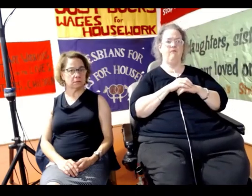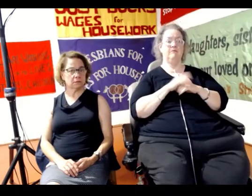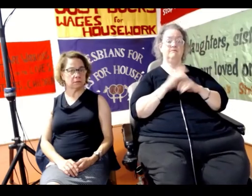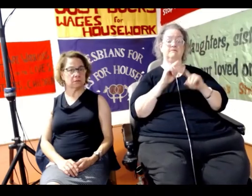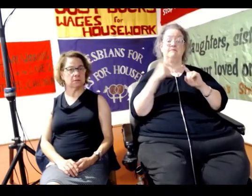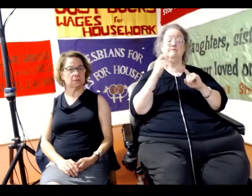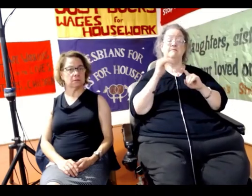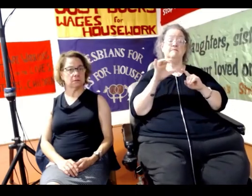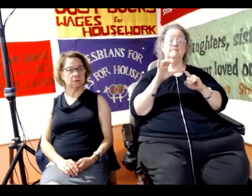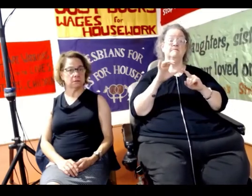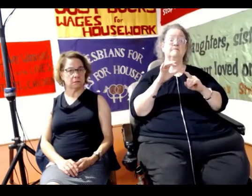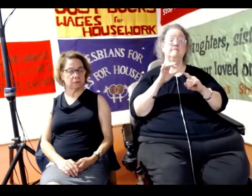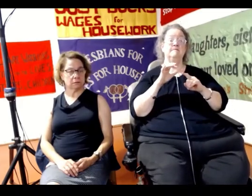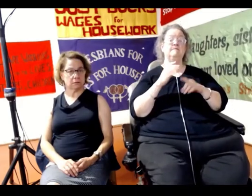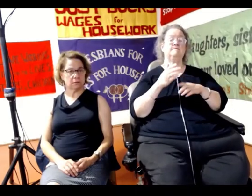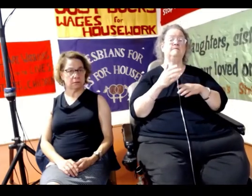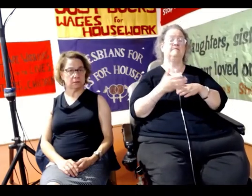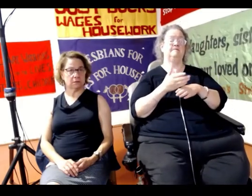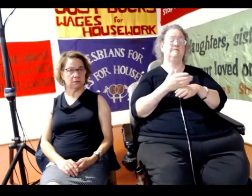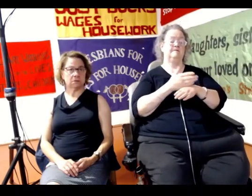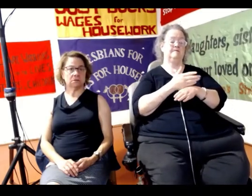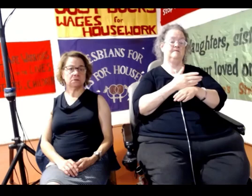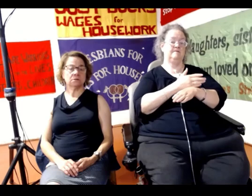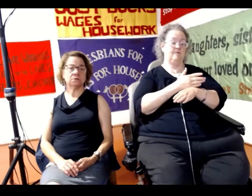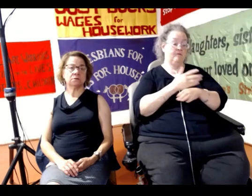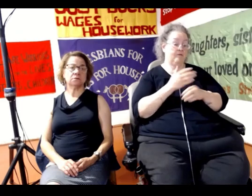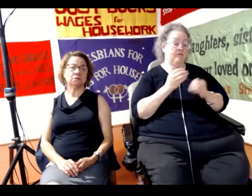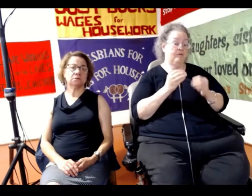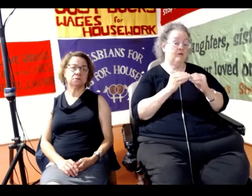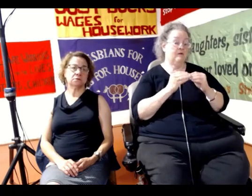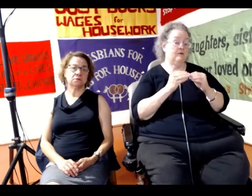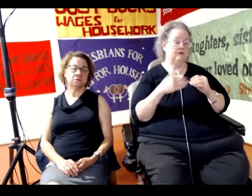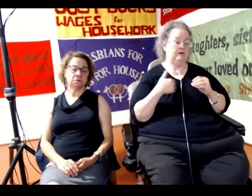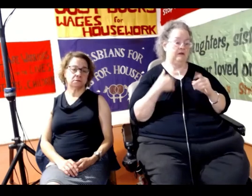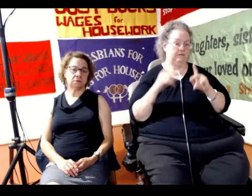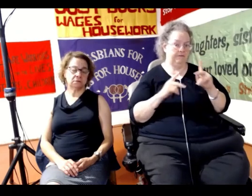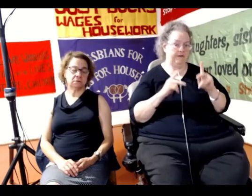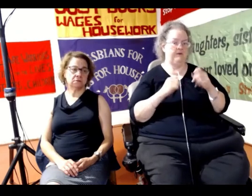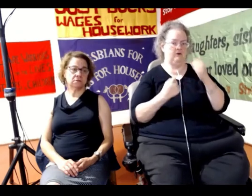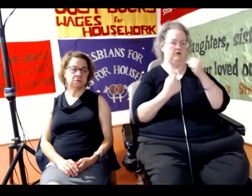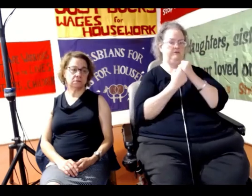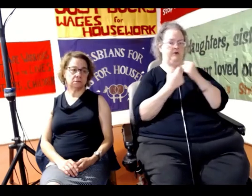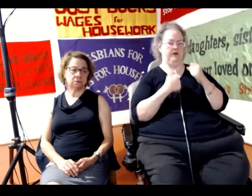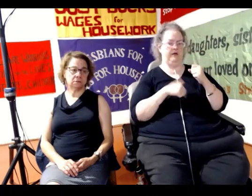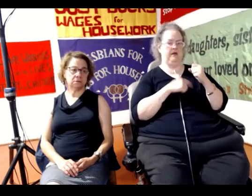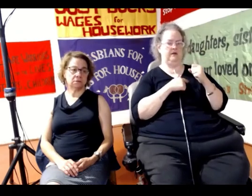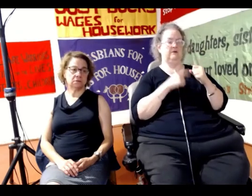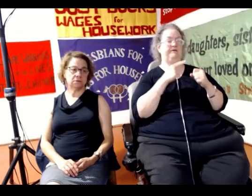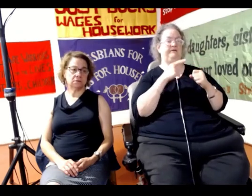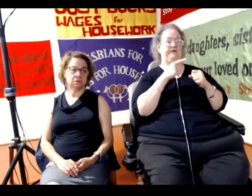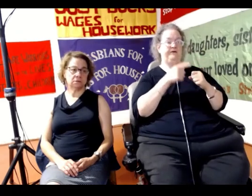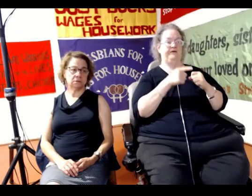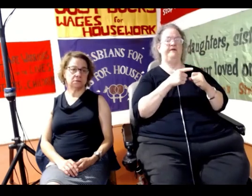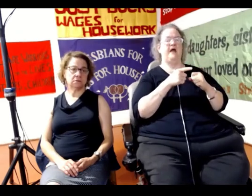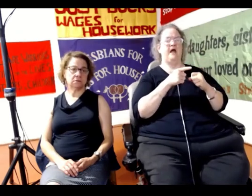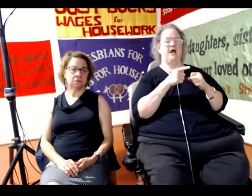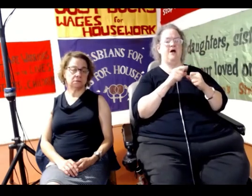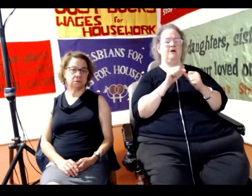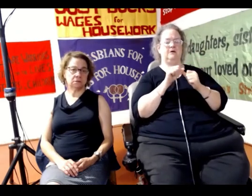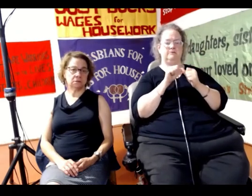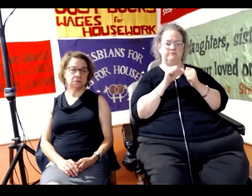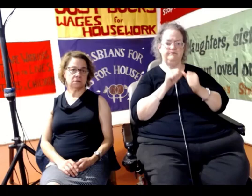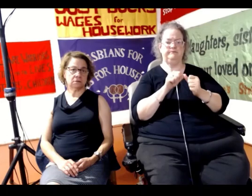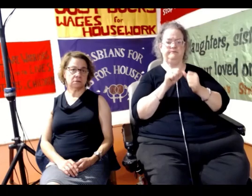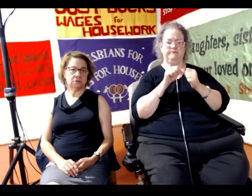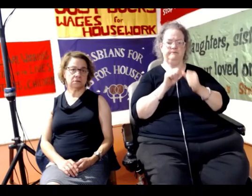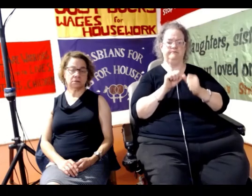obviously, very obviously, young people are definitely on our side, pressing for decriminalization. The